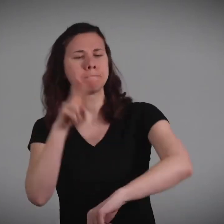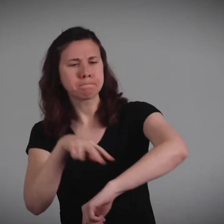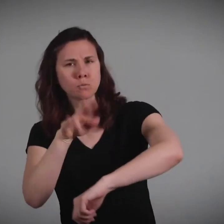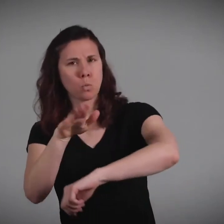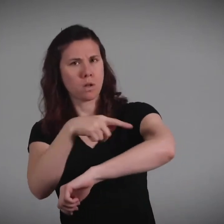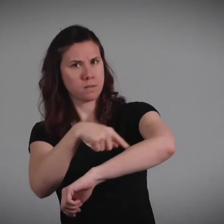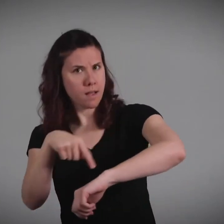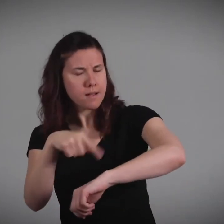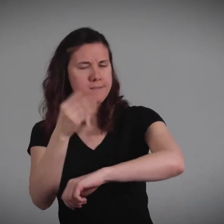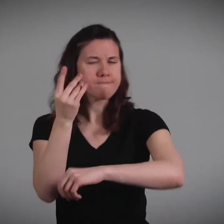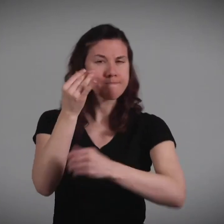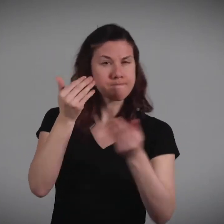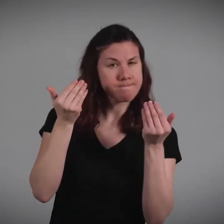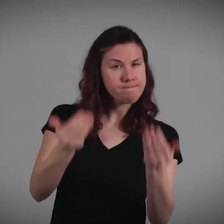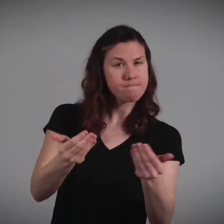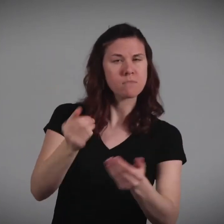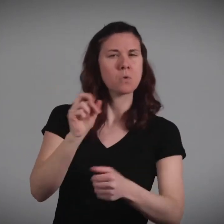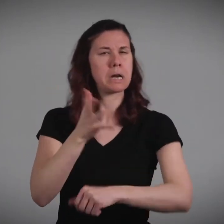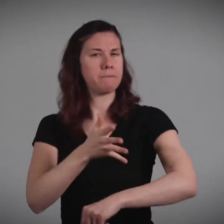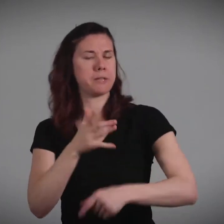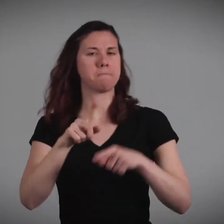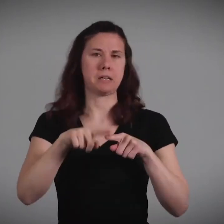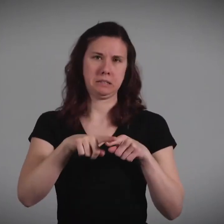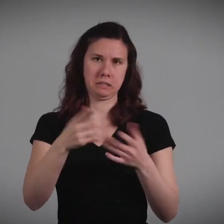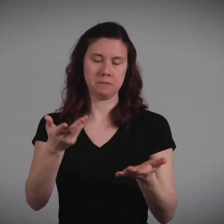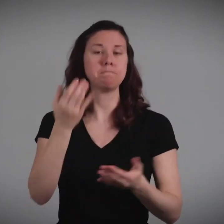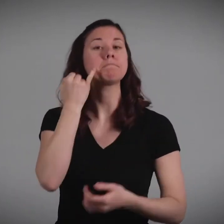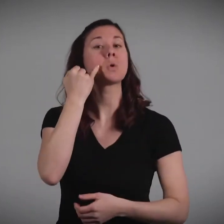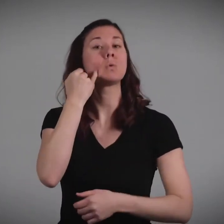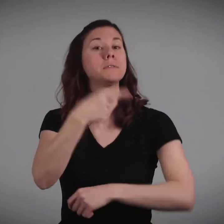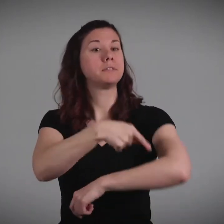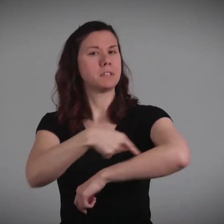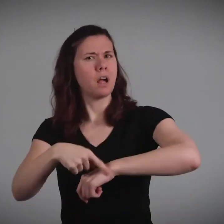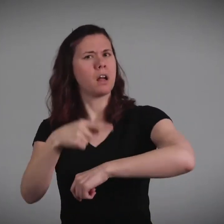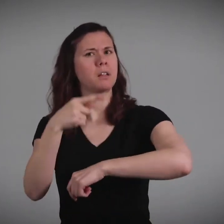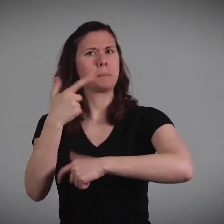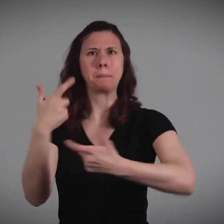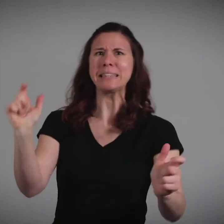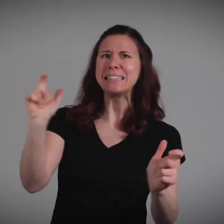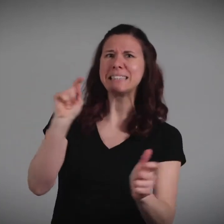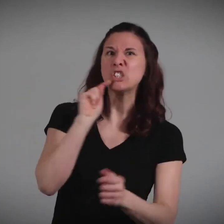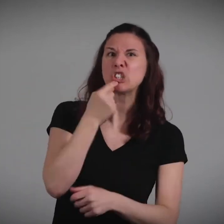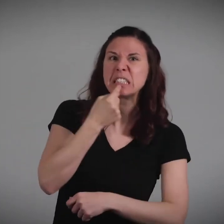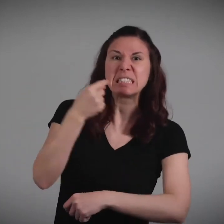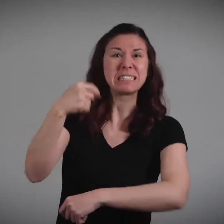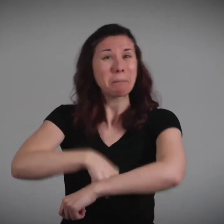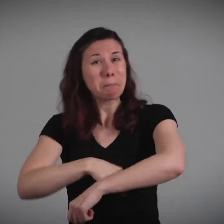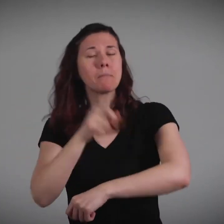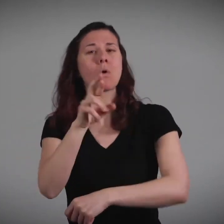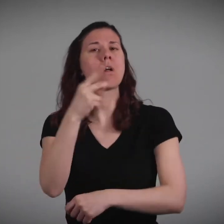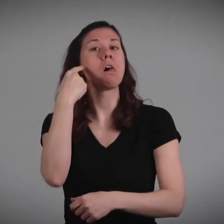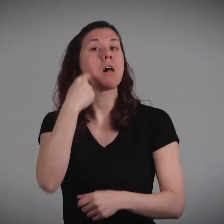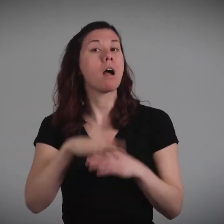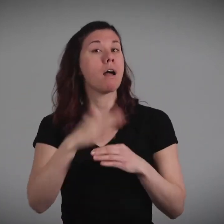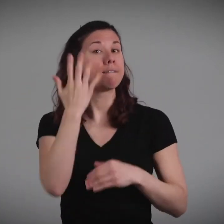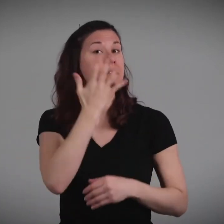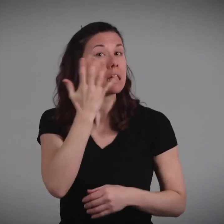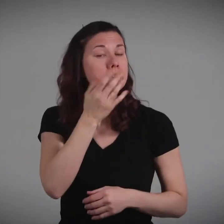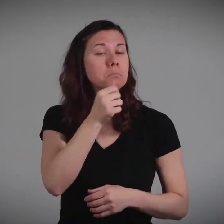The doctor will examine the cut and decide if it can be left to heal by itself or if it needs more care. If it's deep and serious,